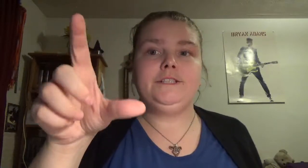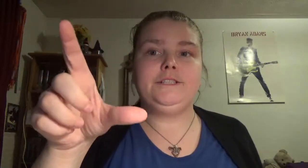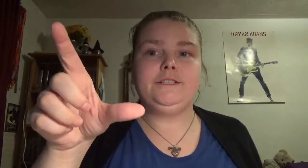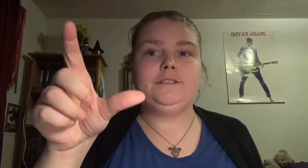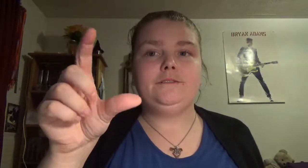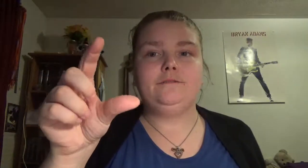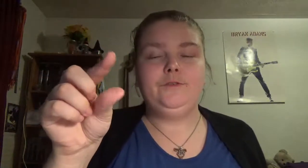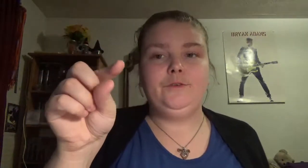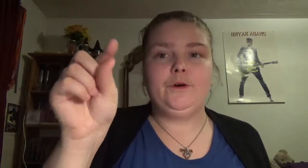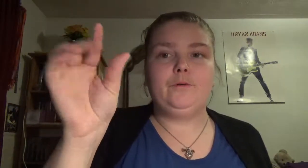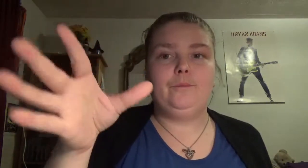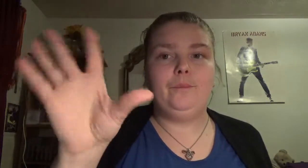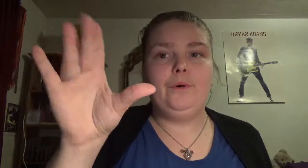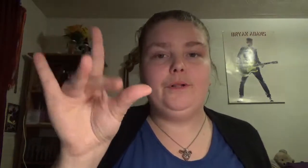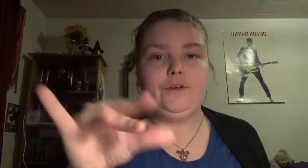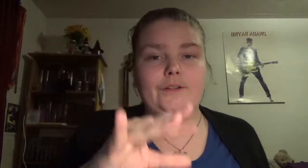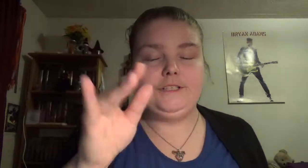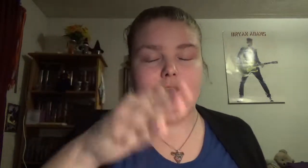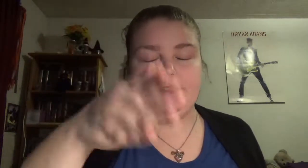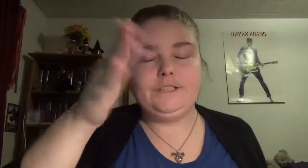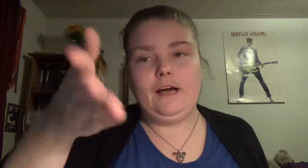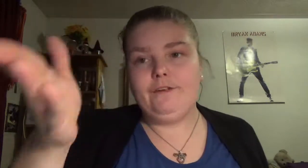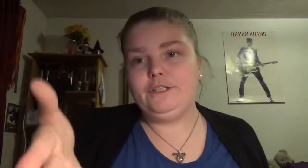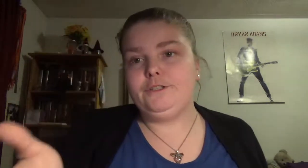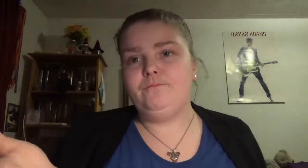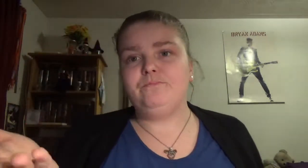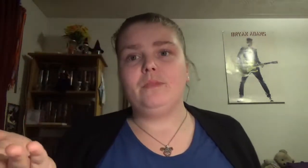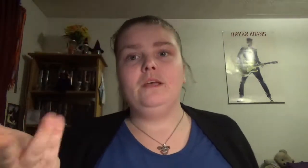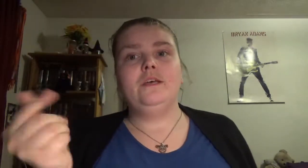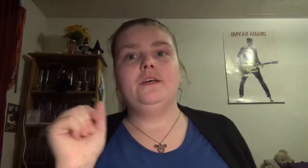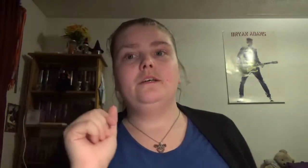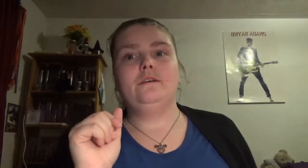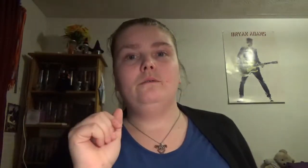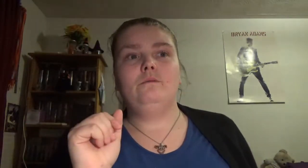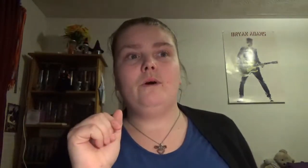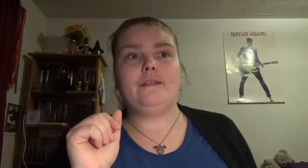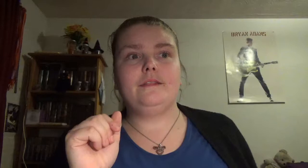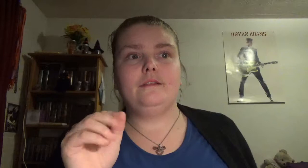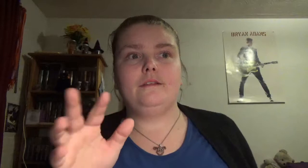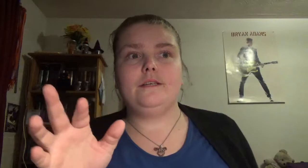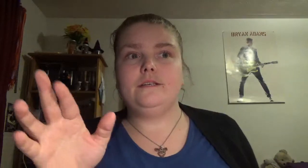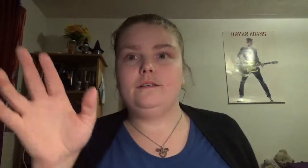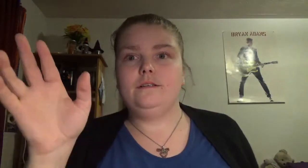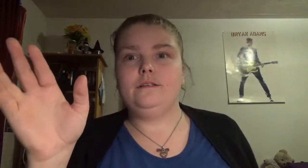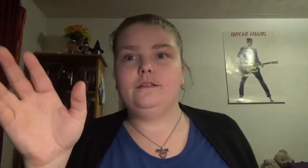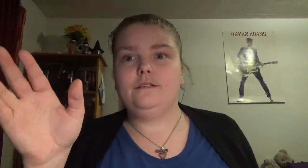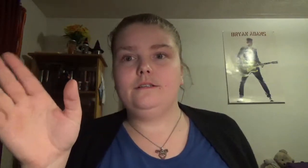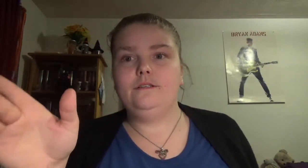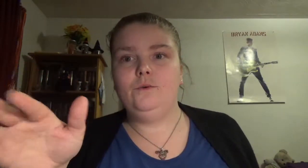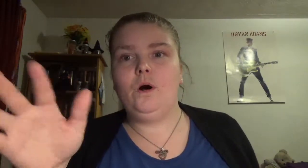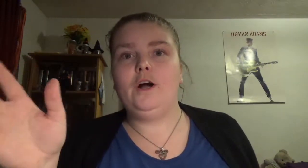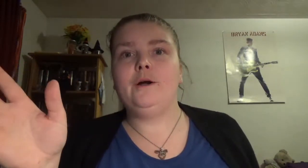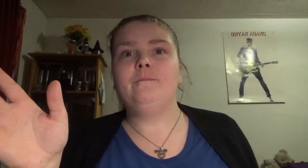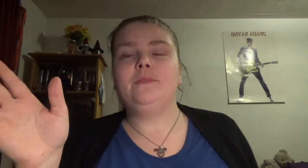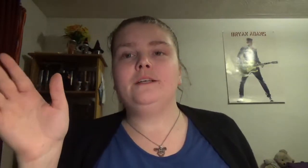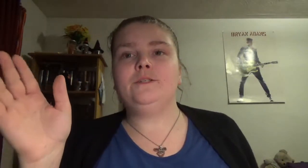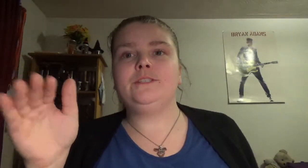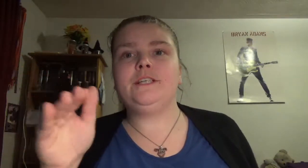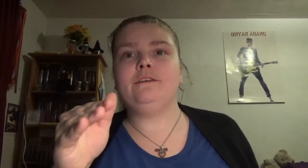your bull and all this other stuff here's what you are so instead of